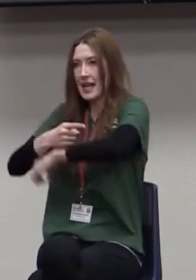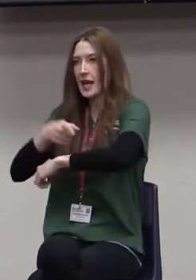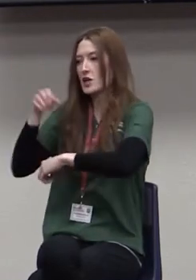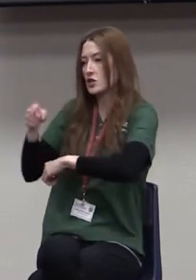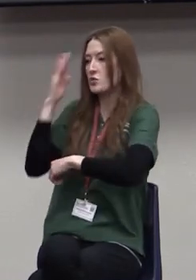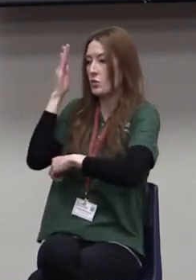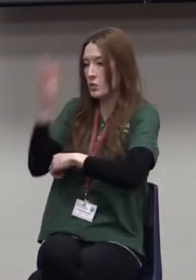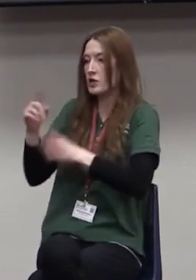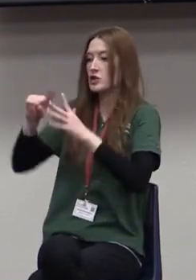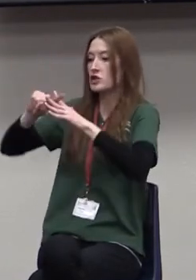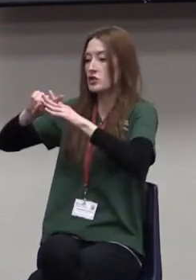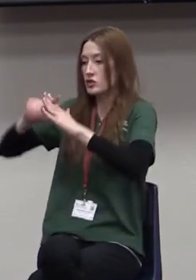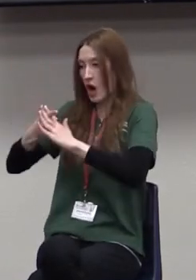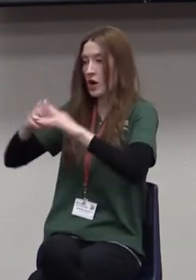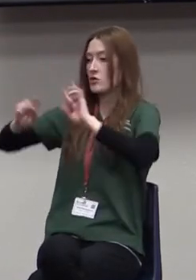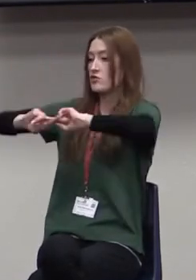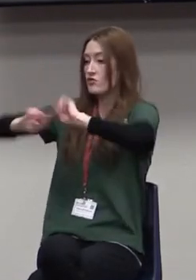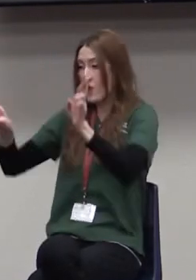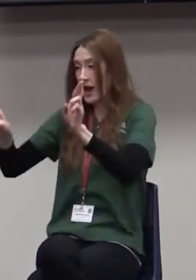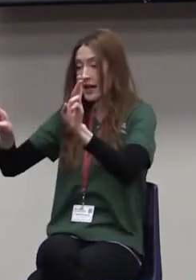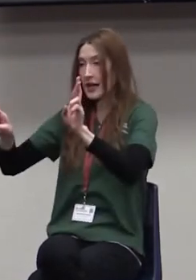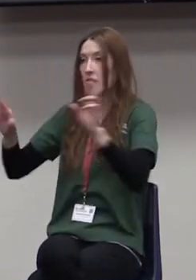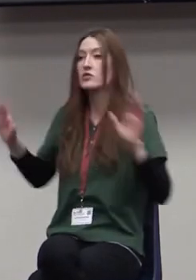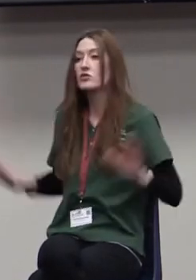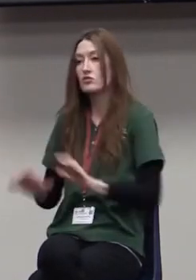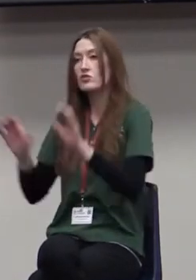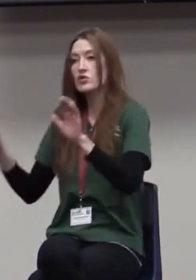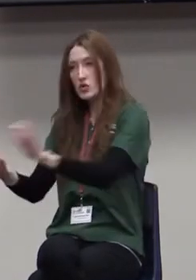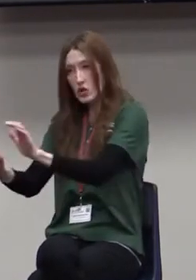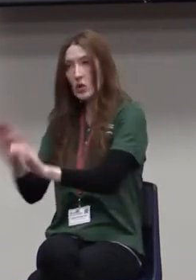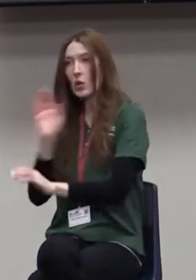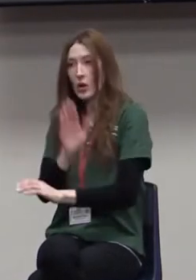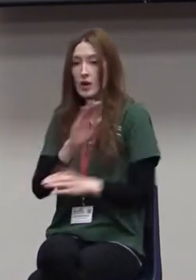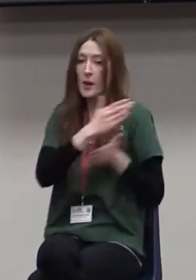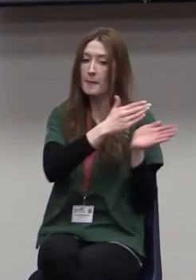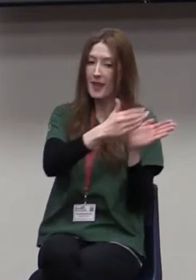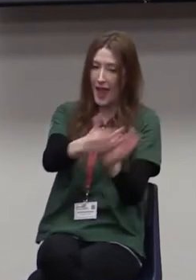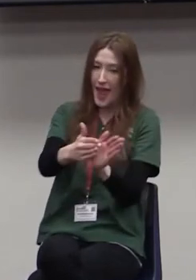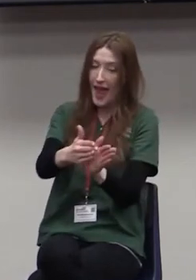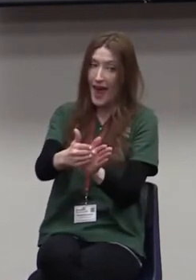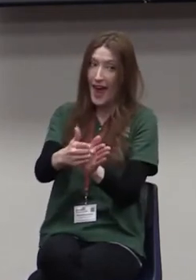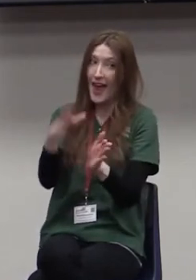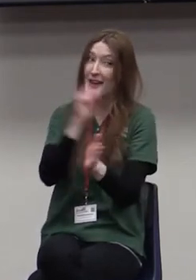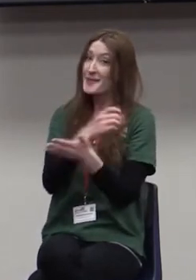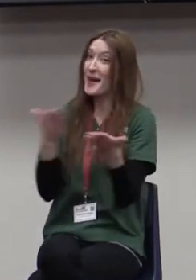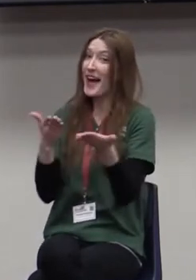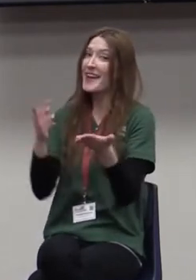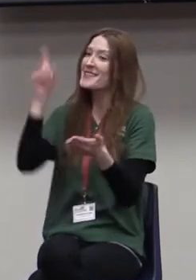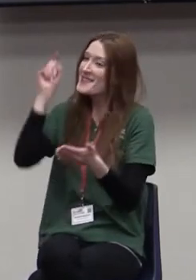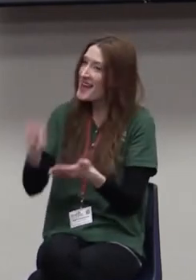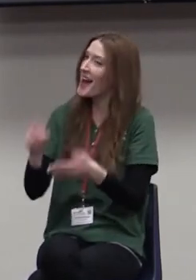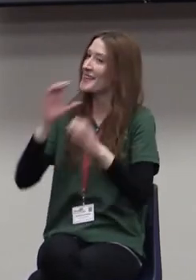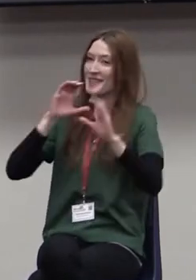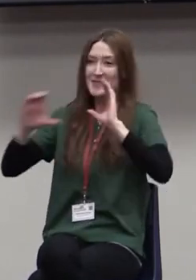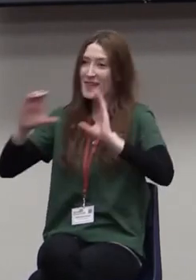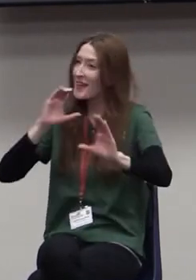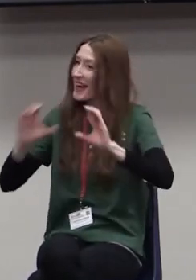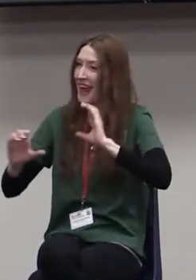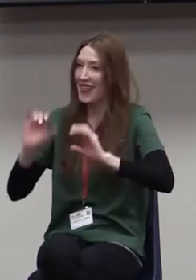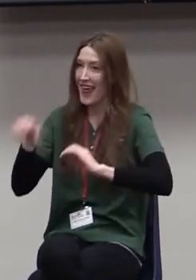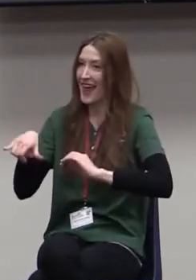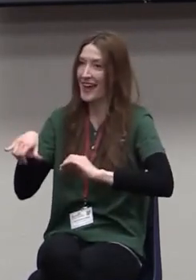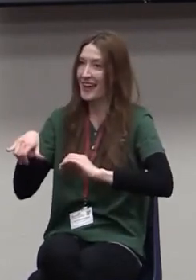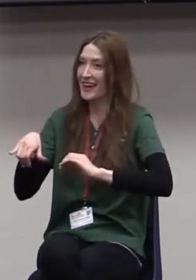those things. And guess what? You've got to communicate it. You've got to let people know. If we will start